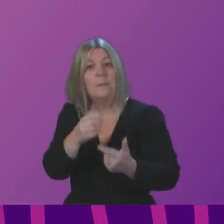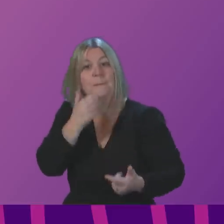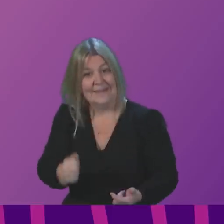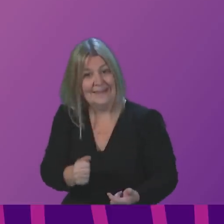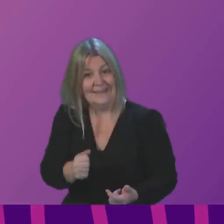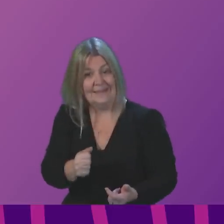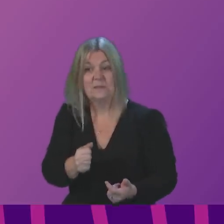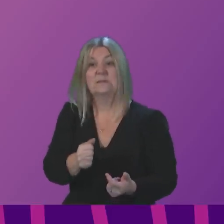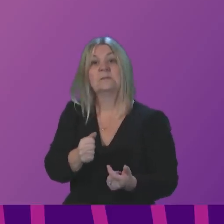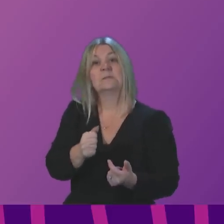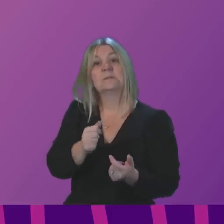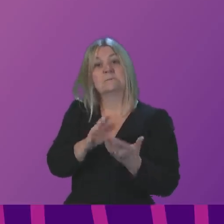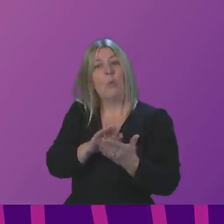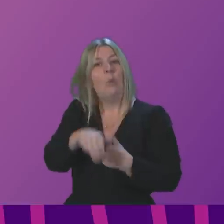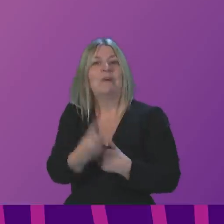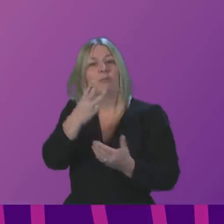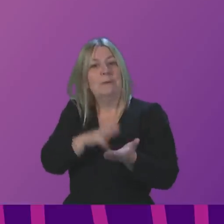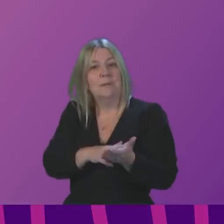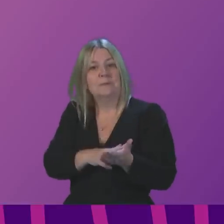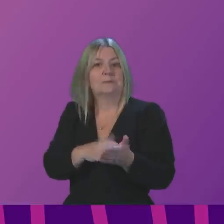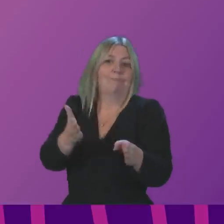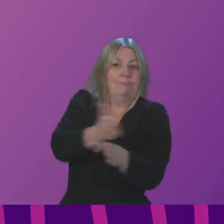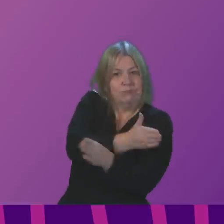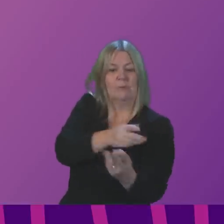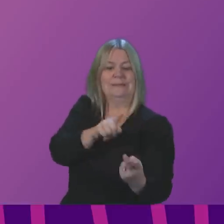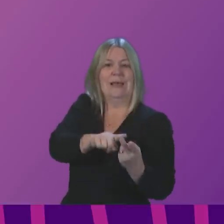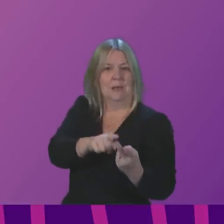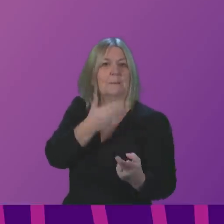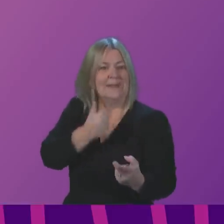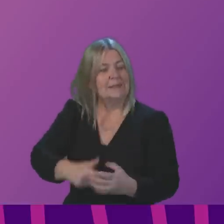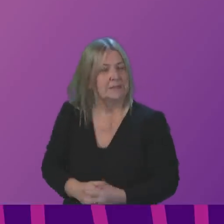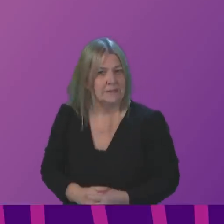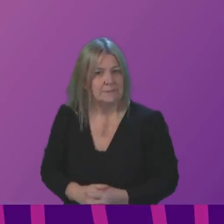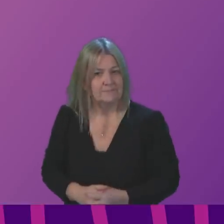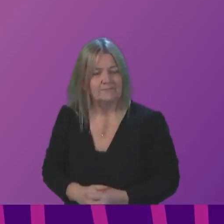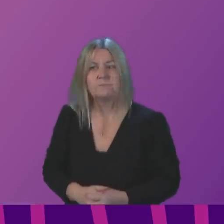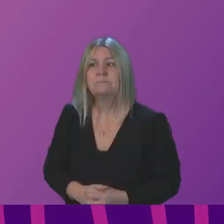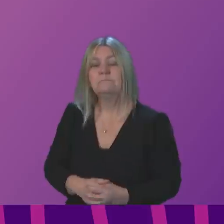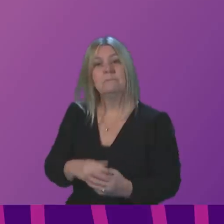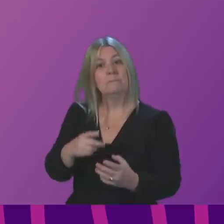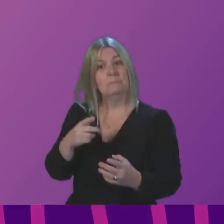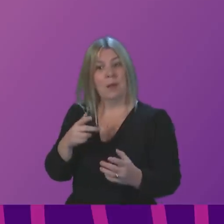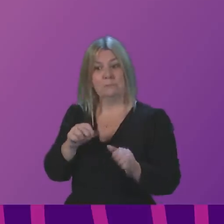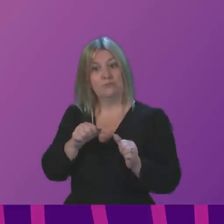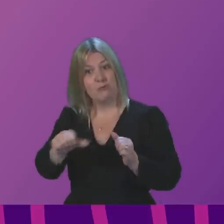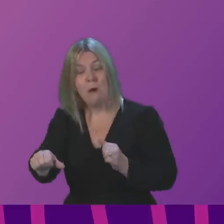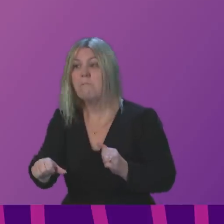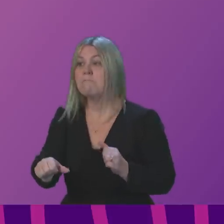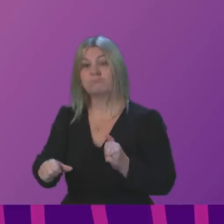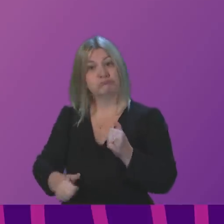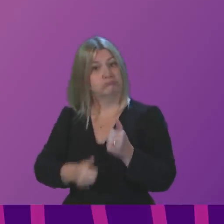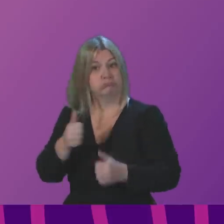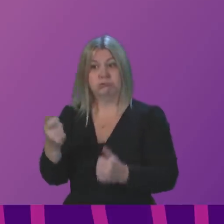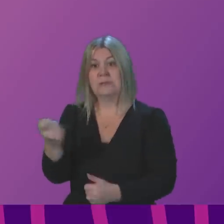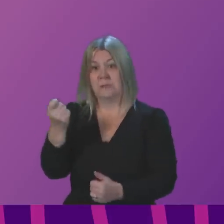three-month period. The vaccination programme continues to go well, as I have said candidly on a number of